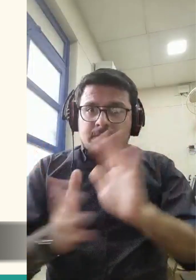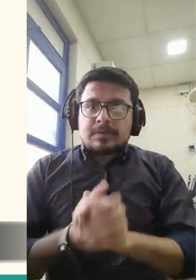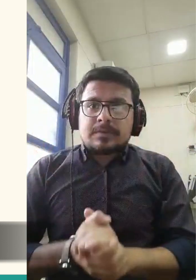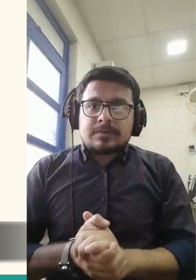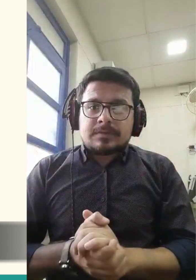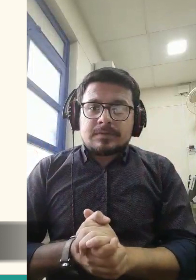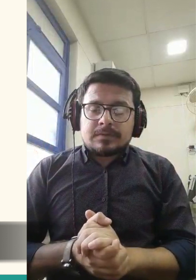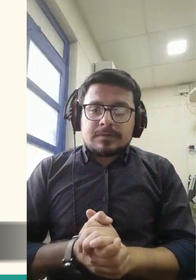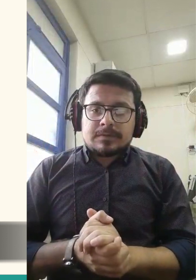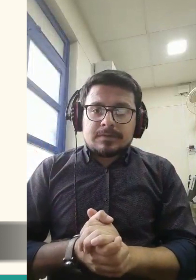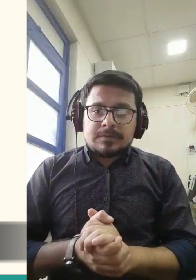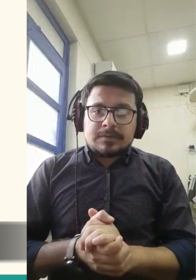one part of the earth.